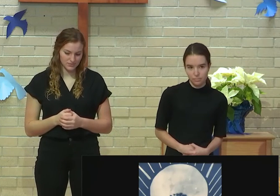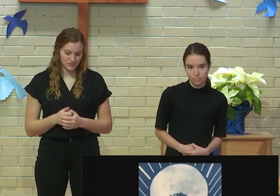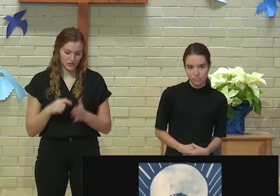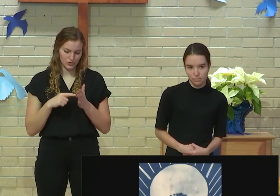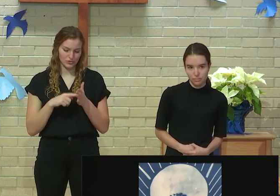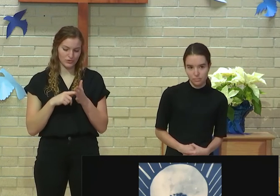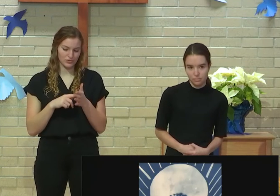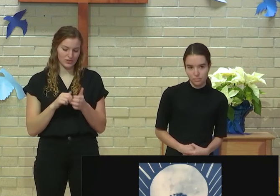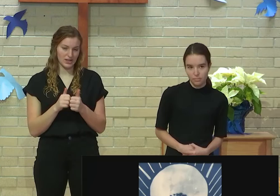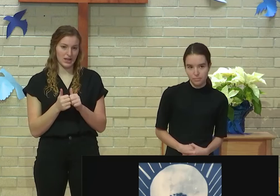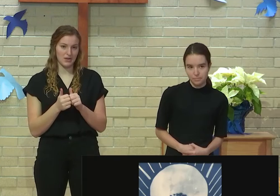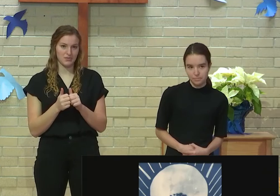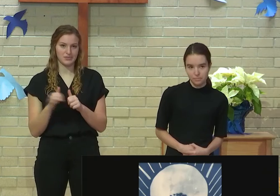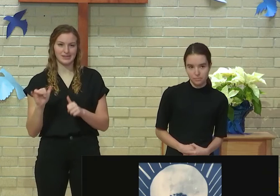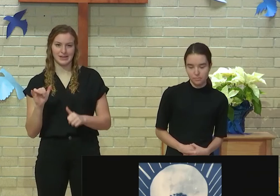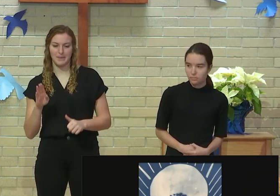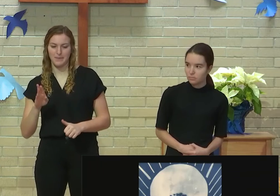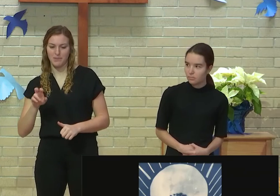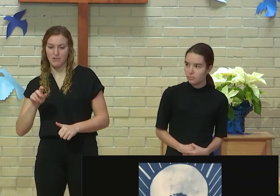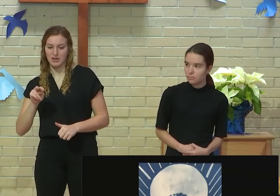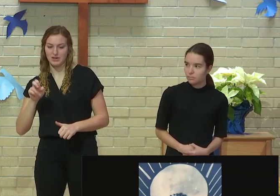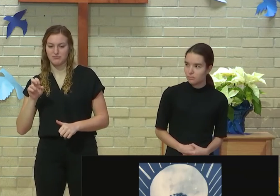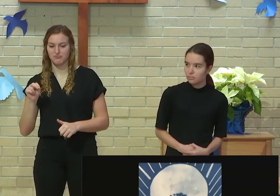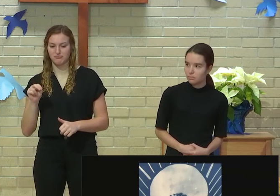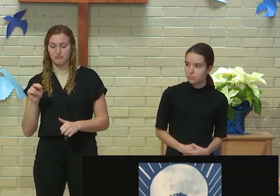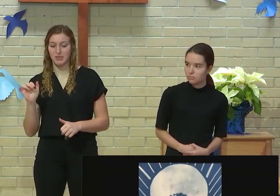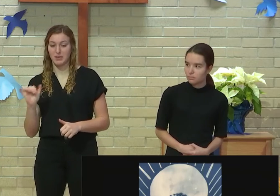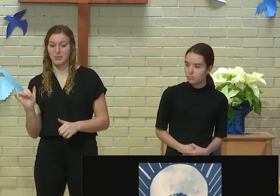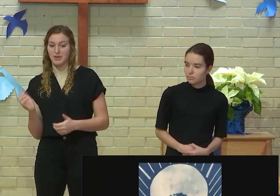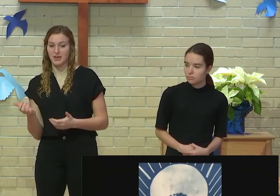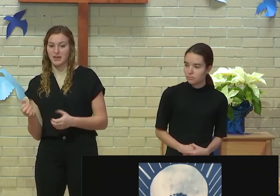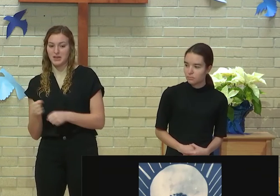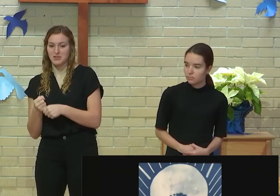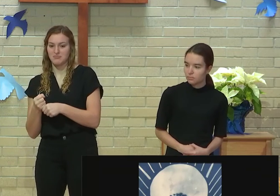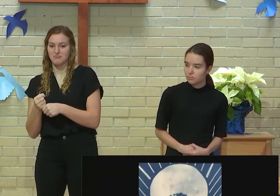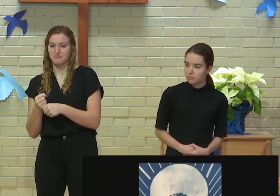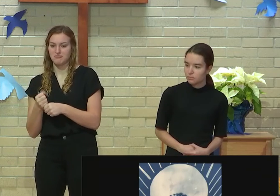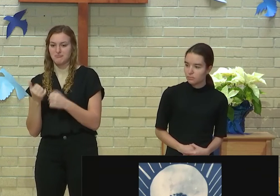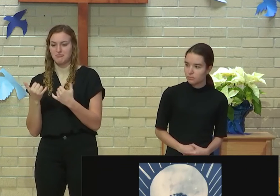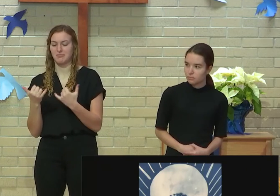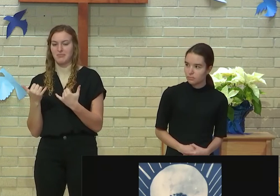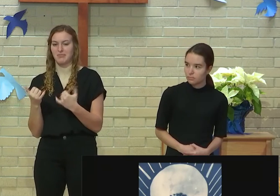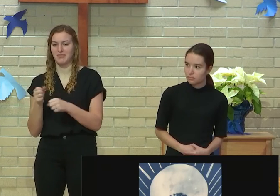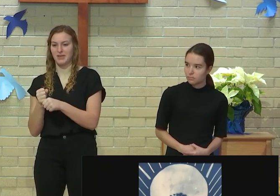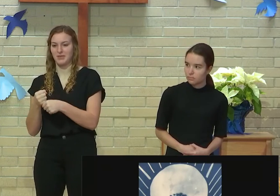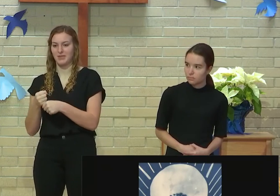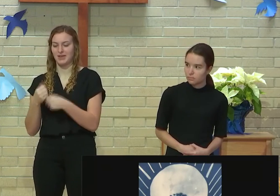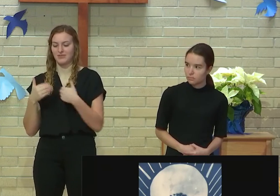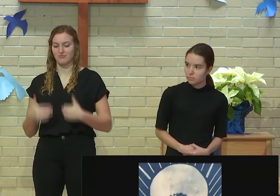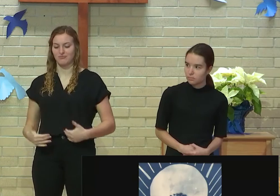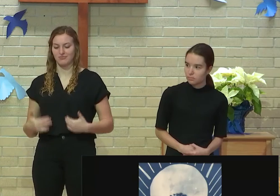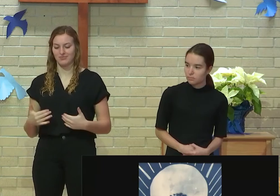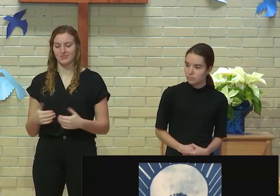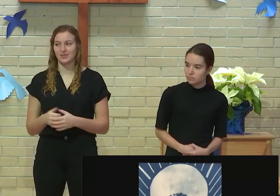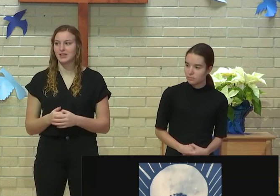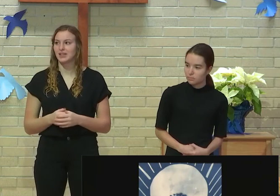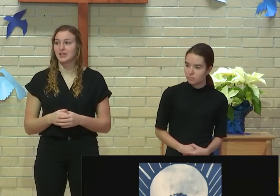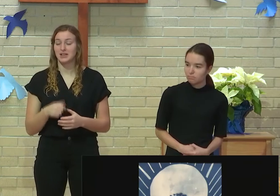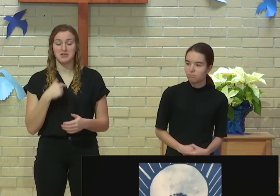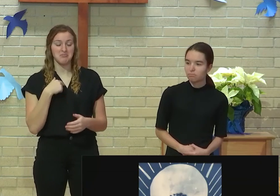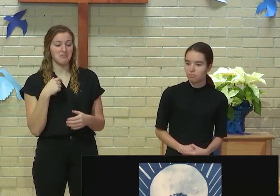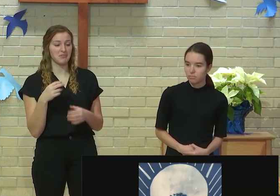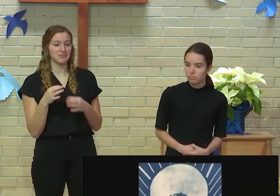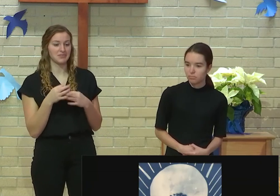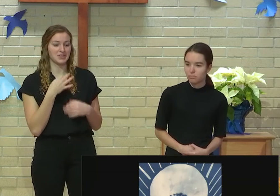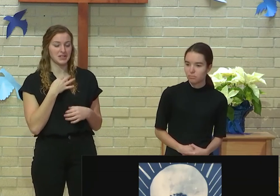Like how Brenton decided to make an organic object out of man-made things, I decided to make a man-made object out of organic things.